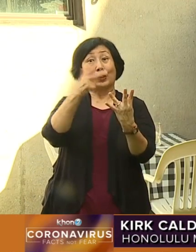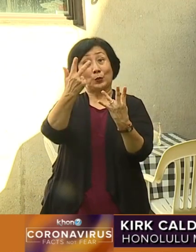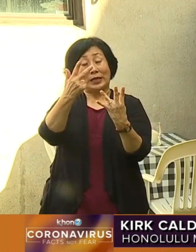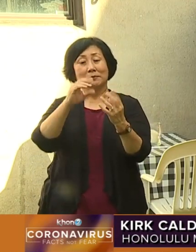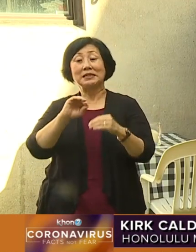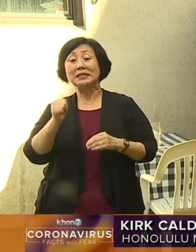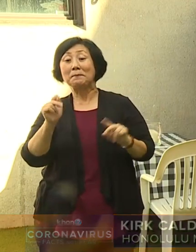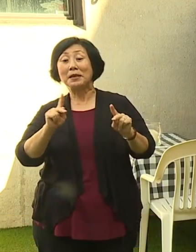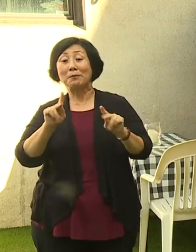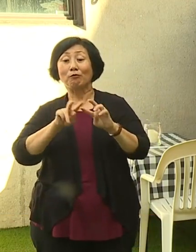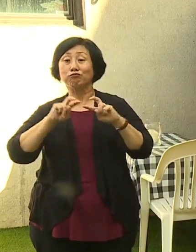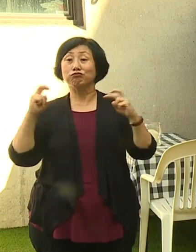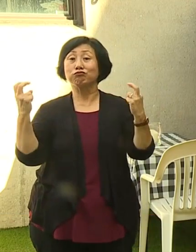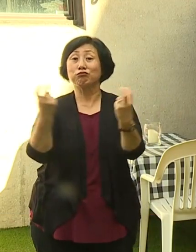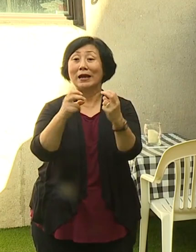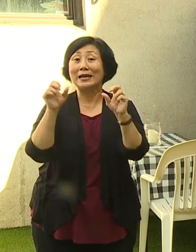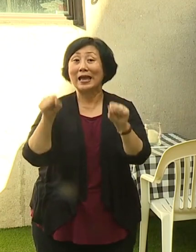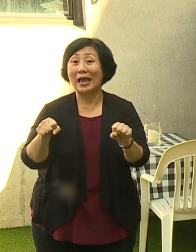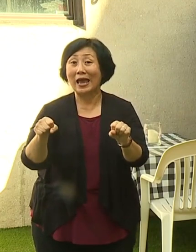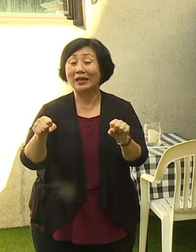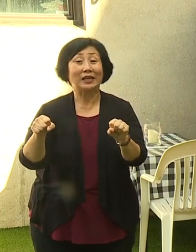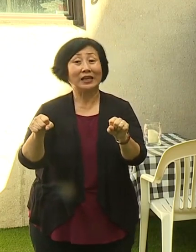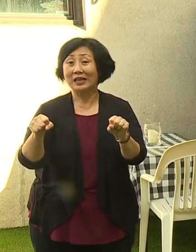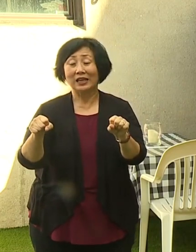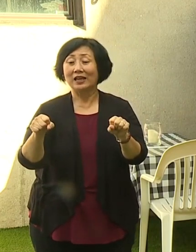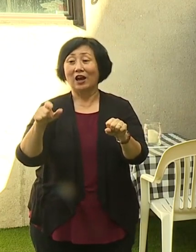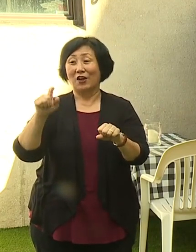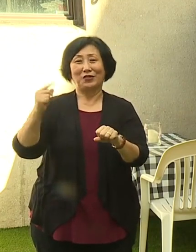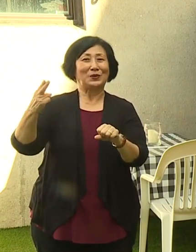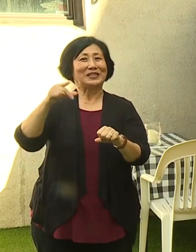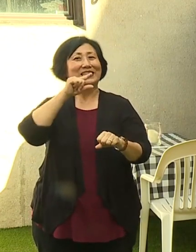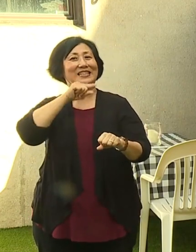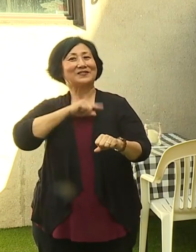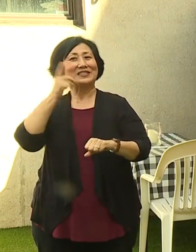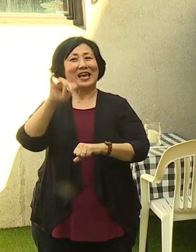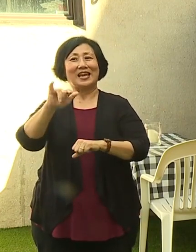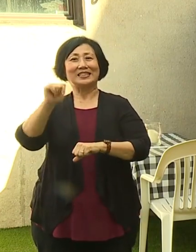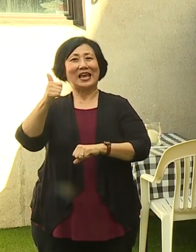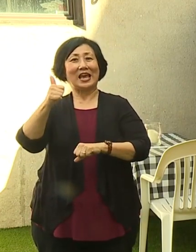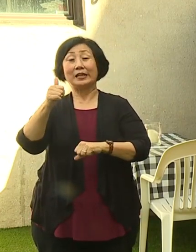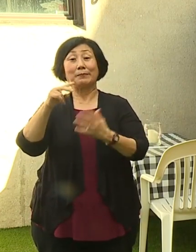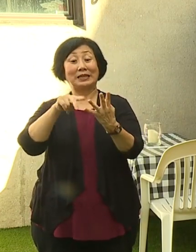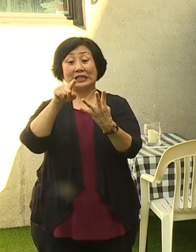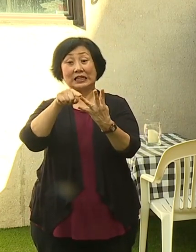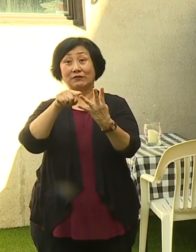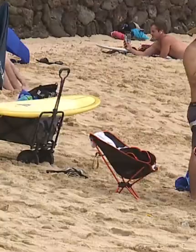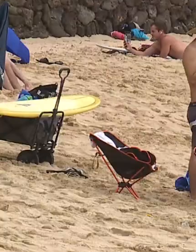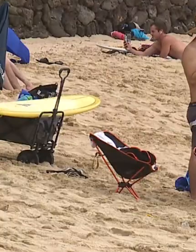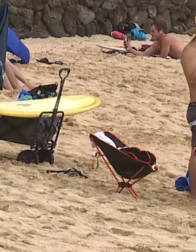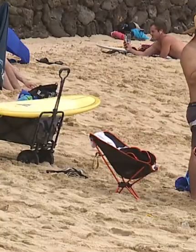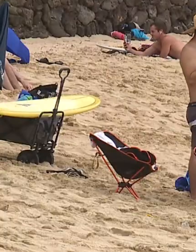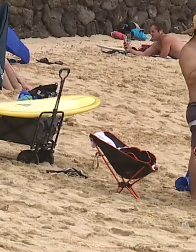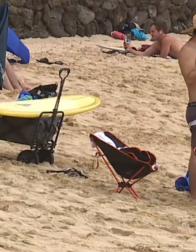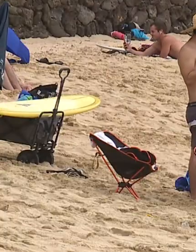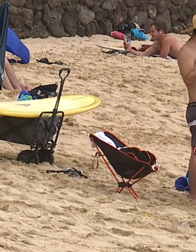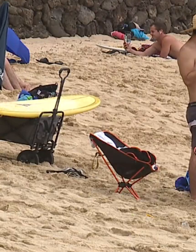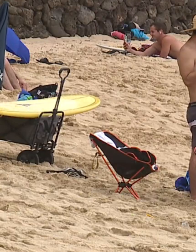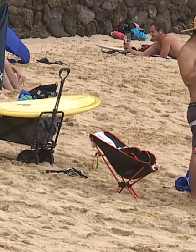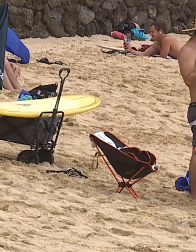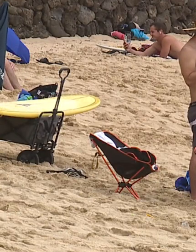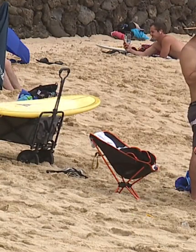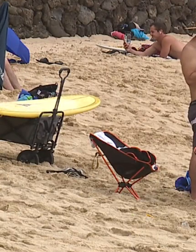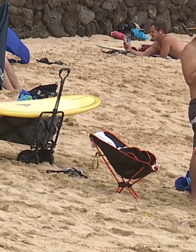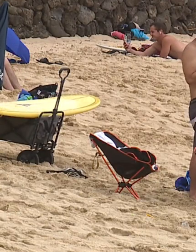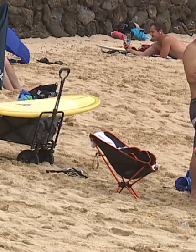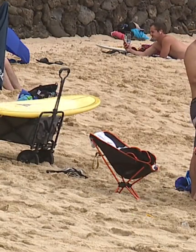table at home on Thursday of Thanksgiving, you're down to five. That's sad. It makes me really sad.